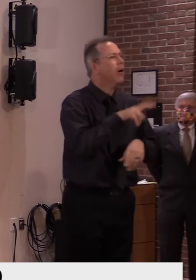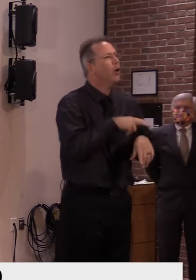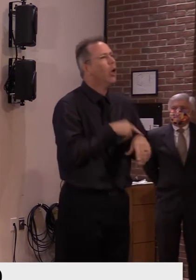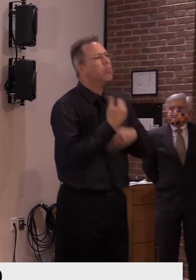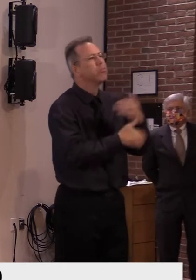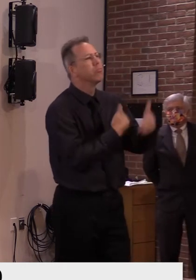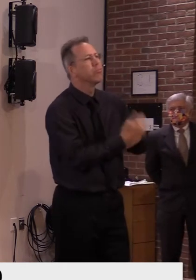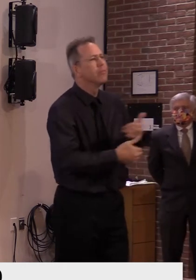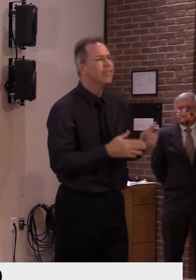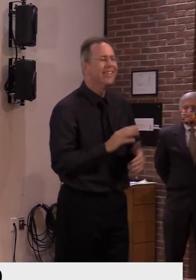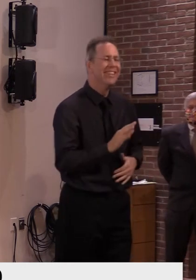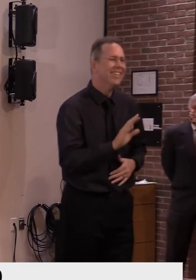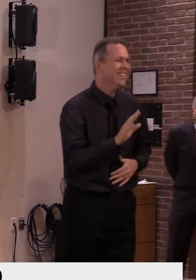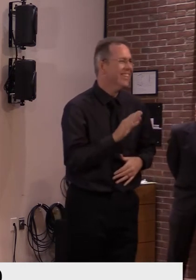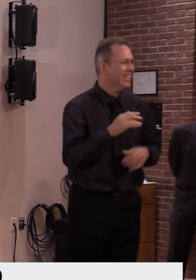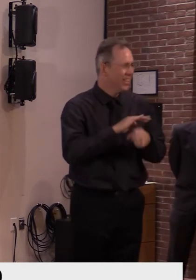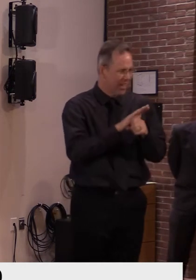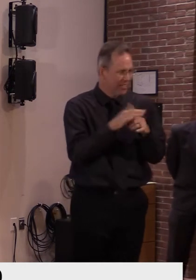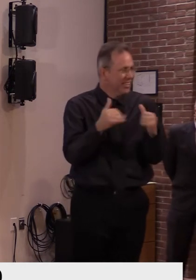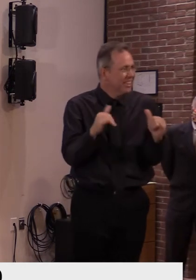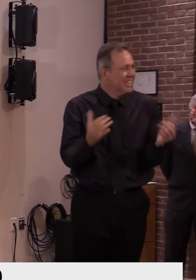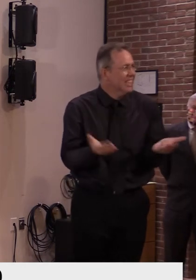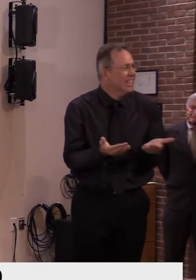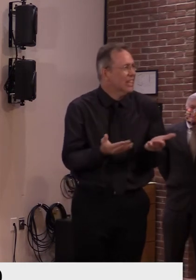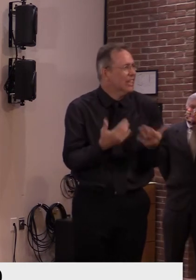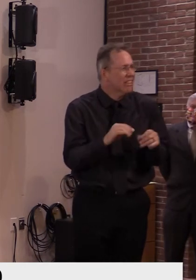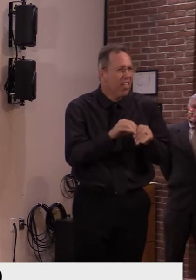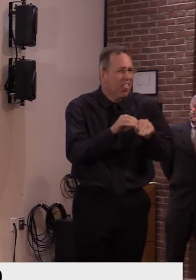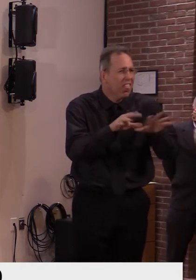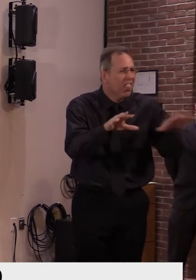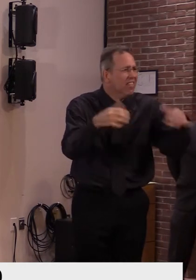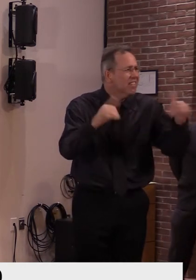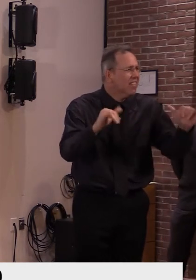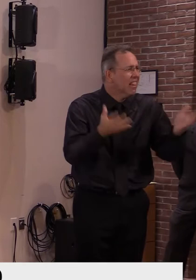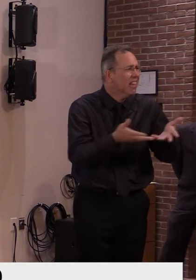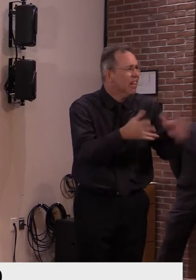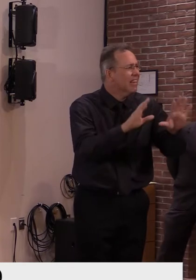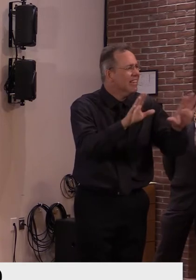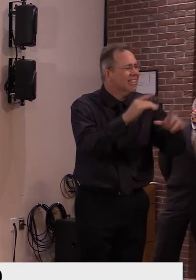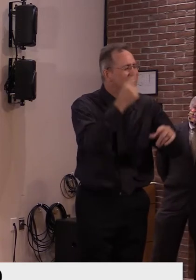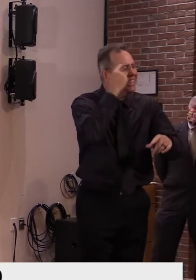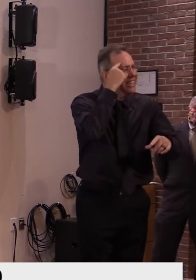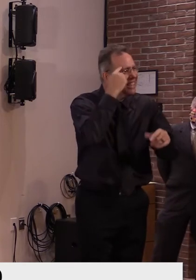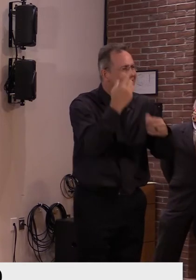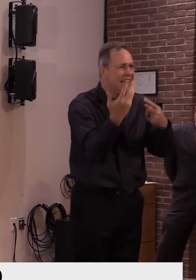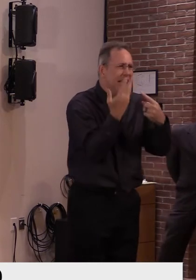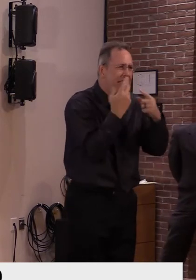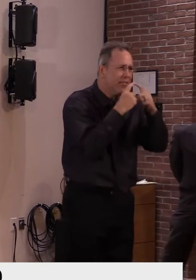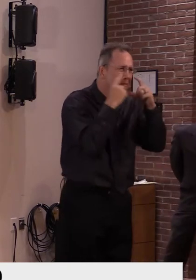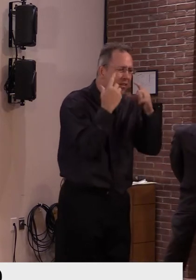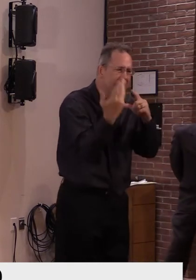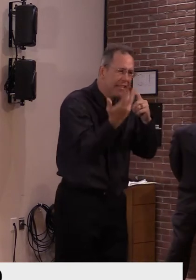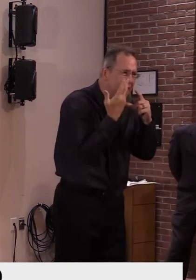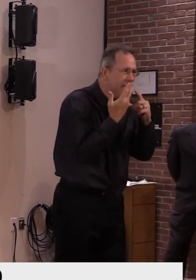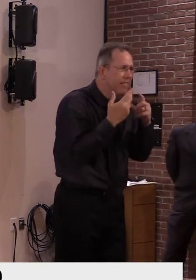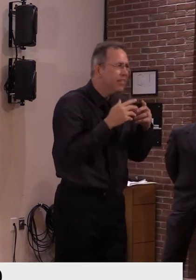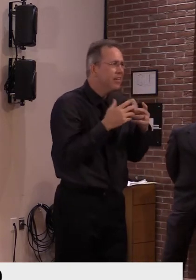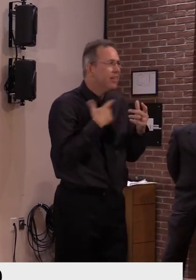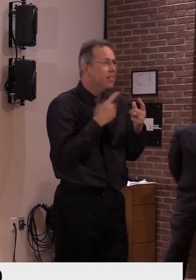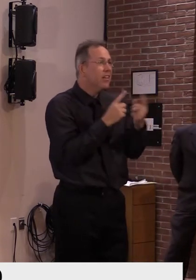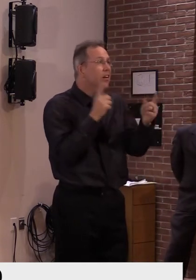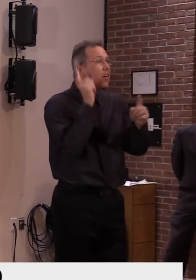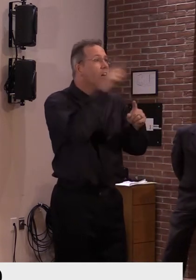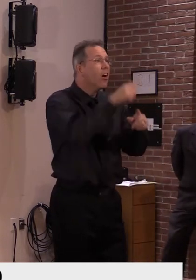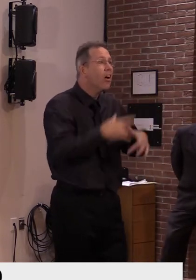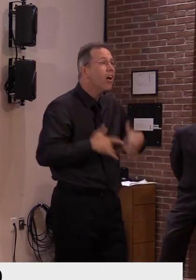can't let our guard down. We have to make sure we wear a mask. We have to make sure that when we attend events, that everyone is following